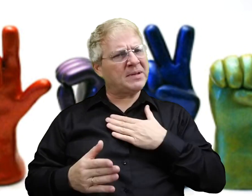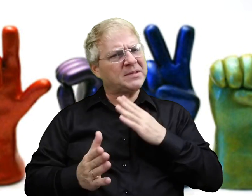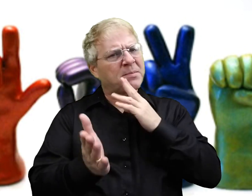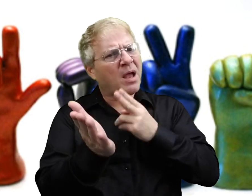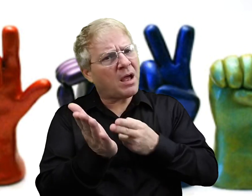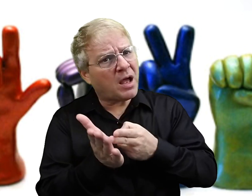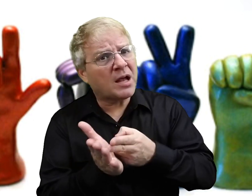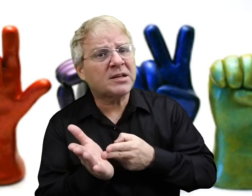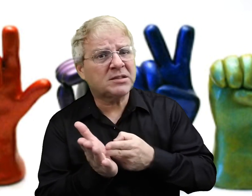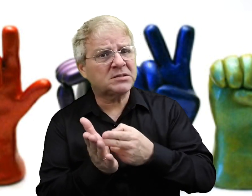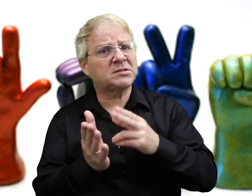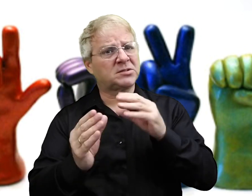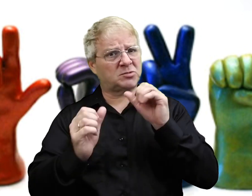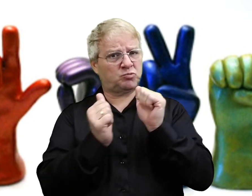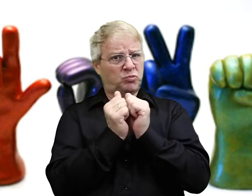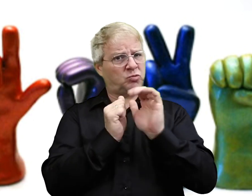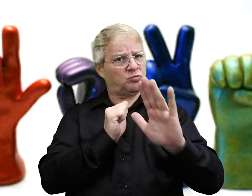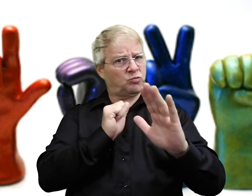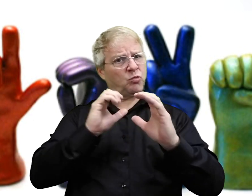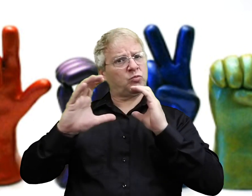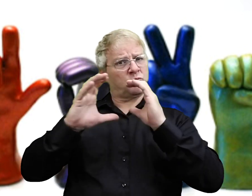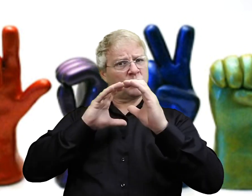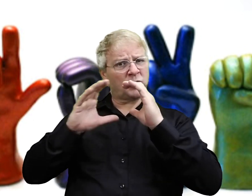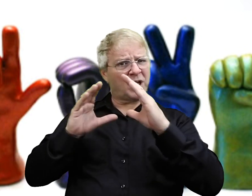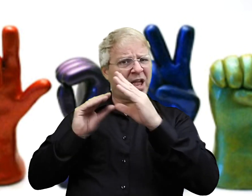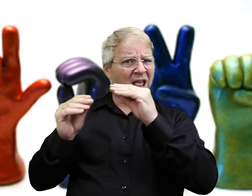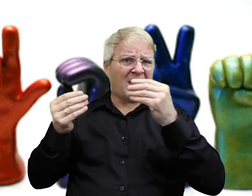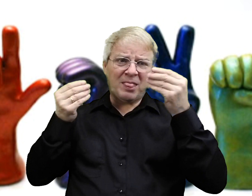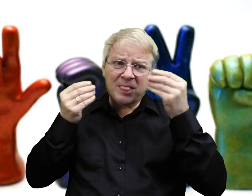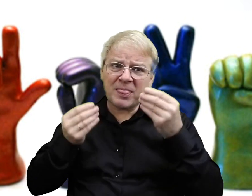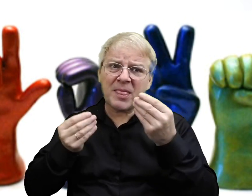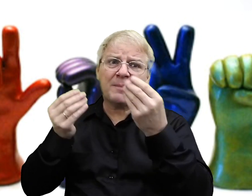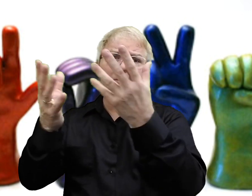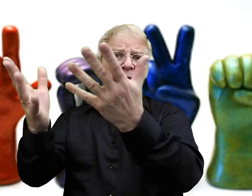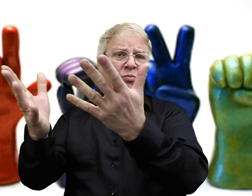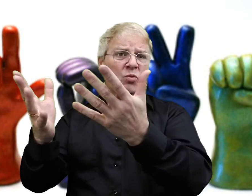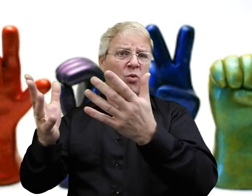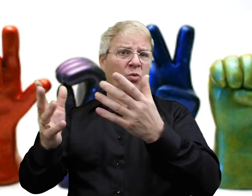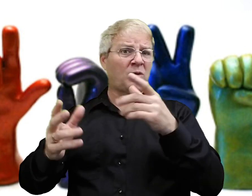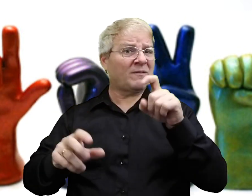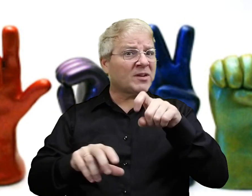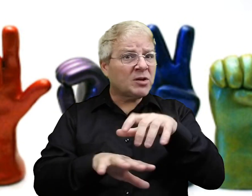So, please be honest. Be honest with the person you're communicating with and let them know.